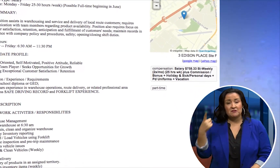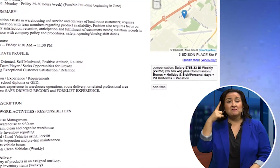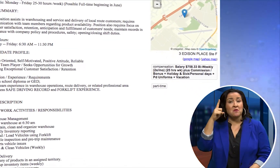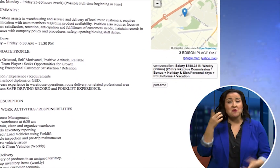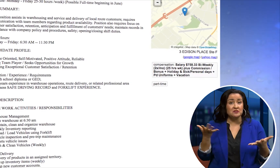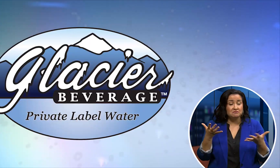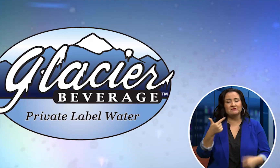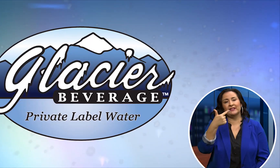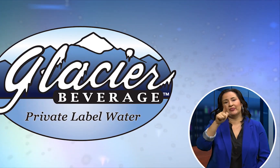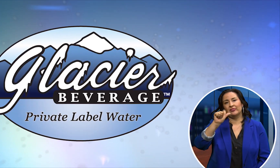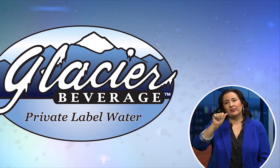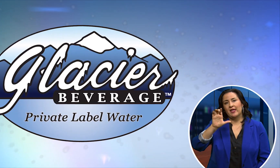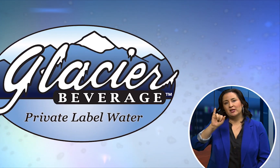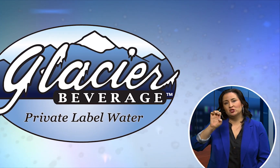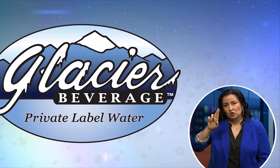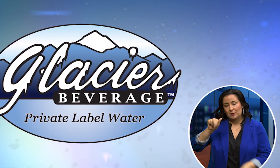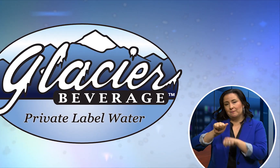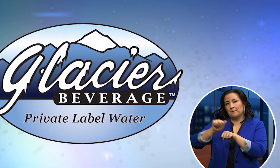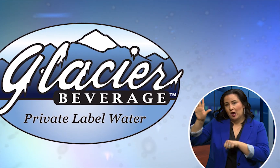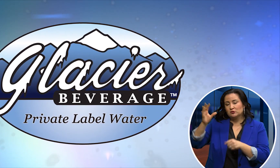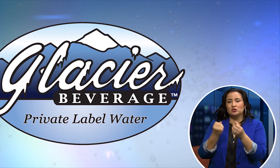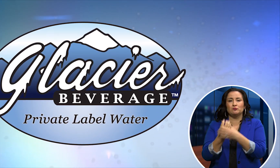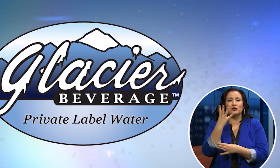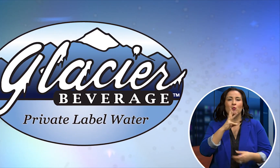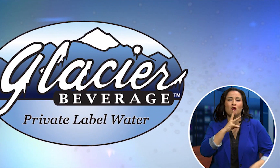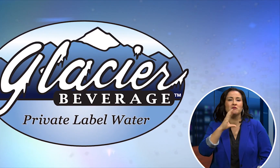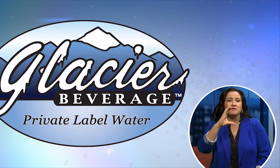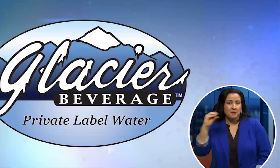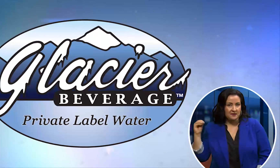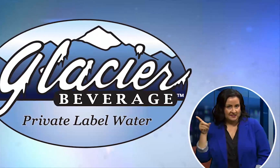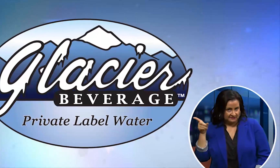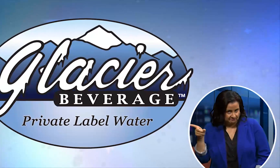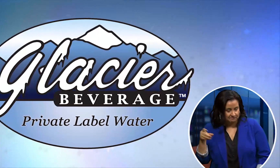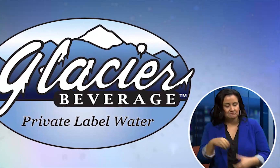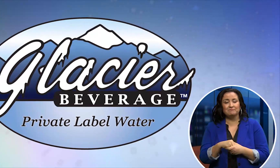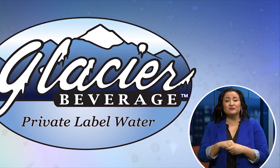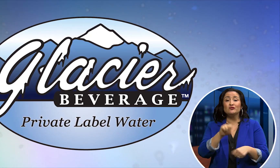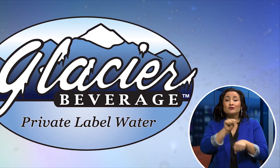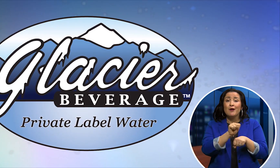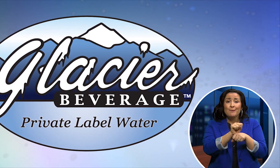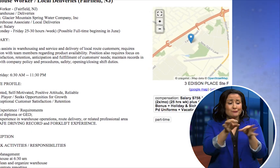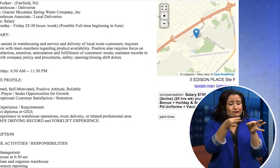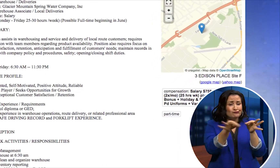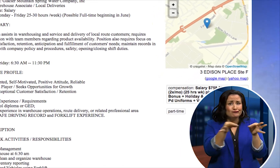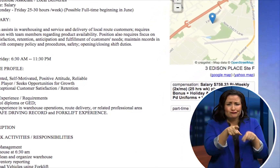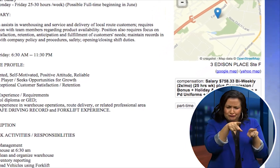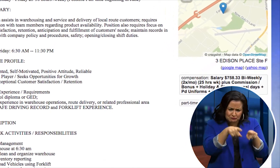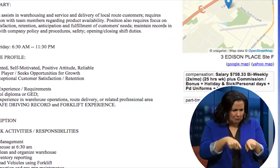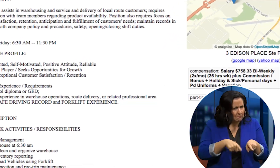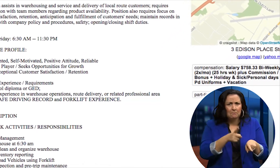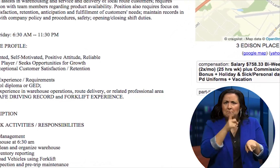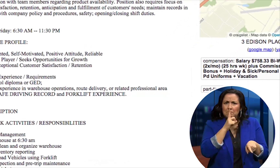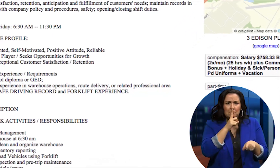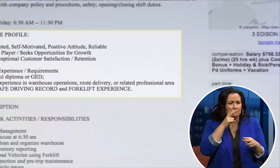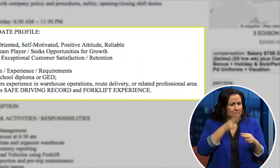Company. And nowhere on the job posting does it mention that hearing is a requirement to complete the job.